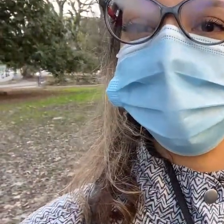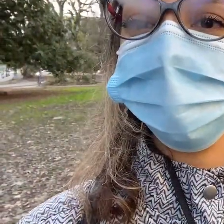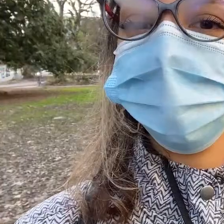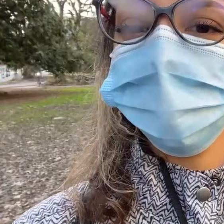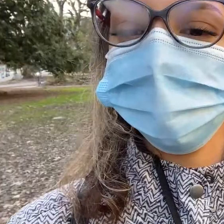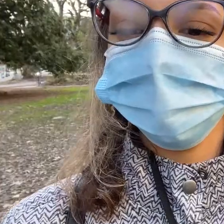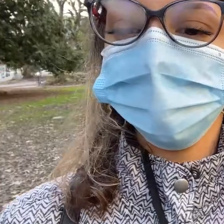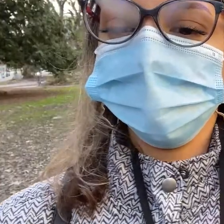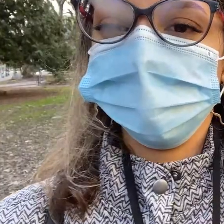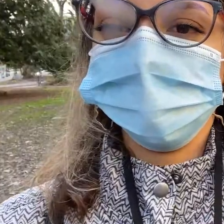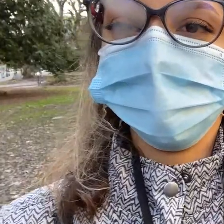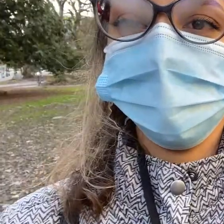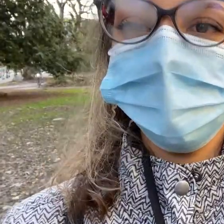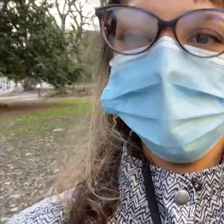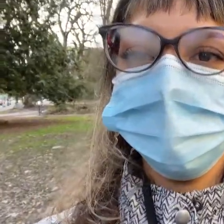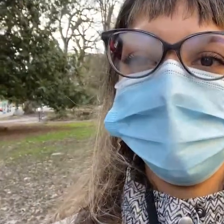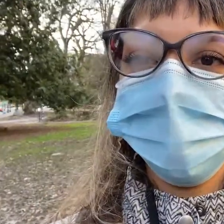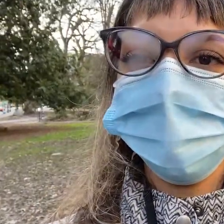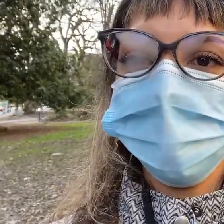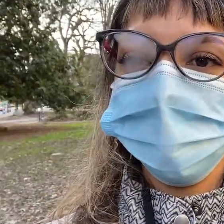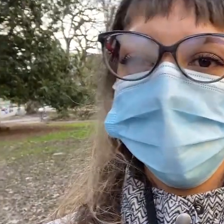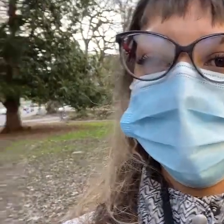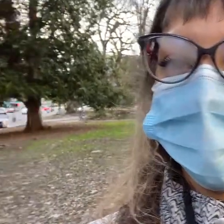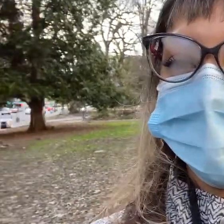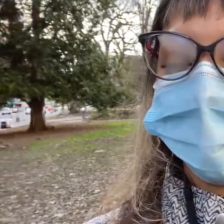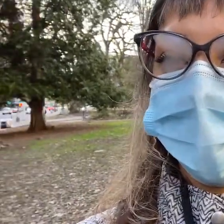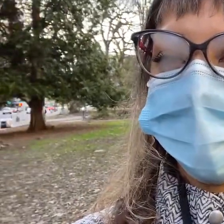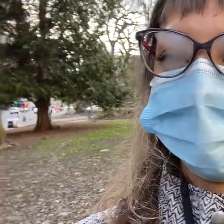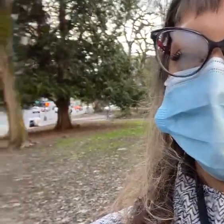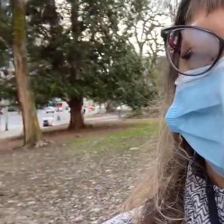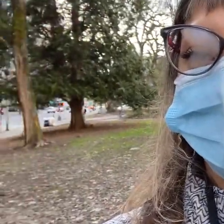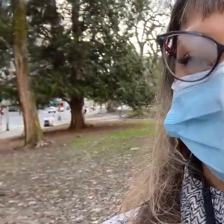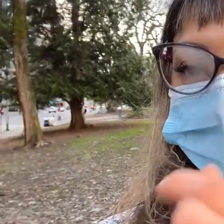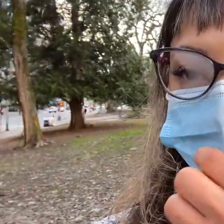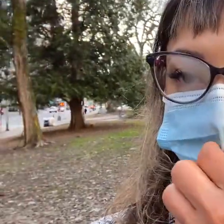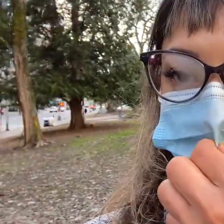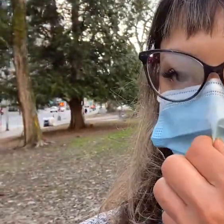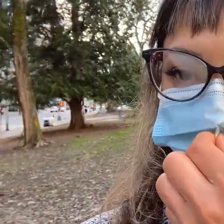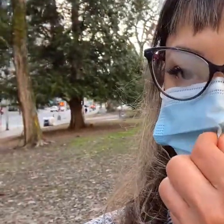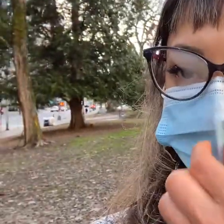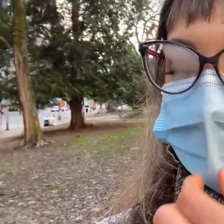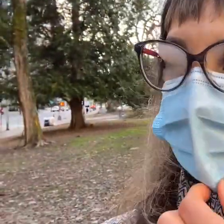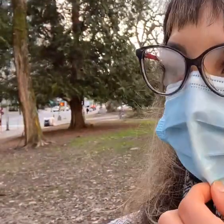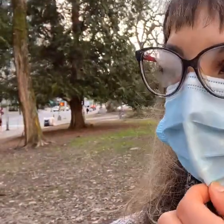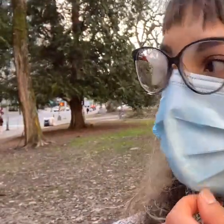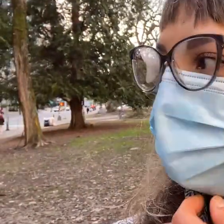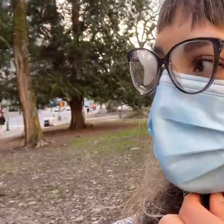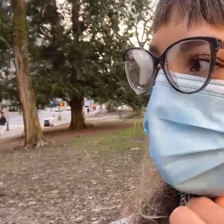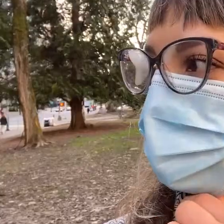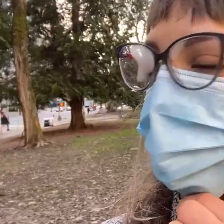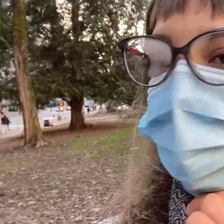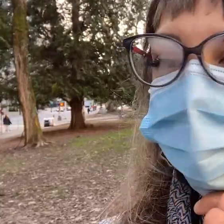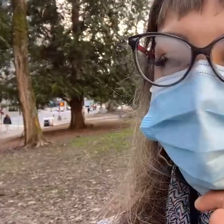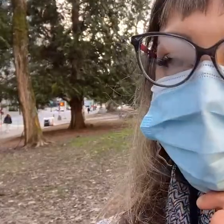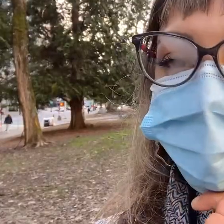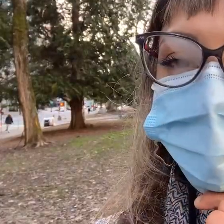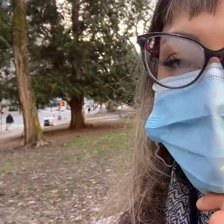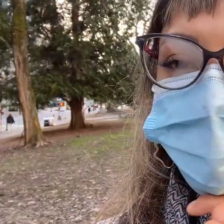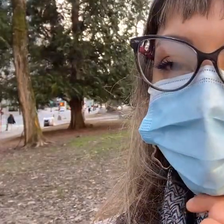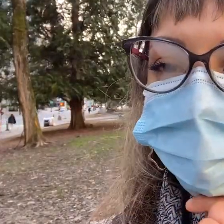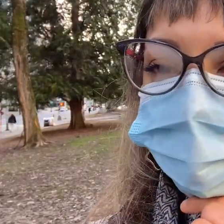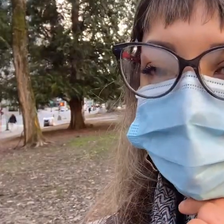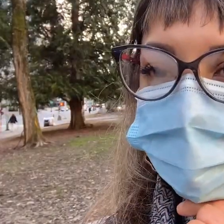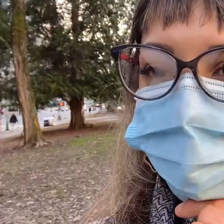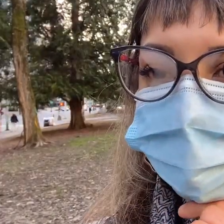rosa is an expert on that stuff she helped me to find my first mask which i um unfortunately